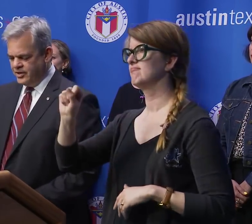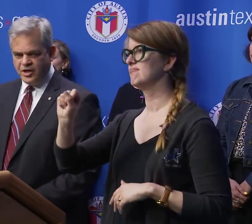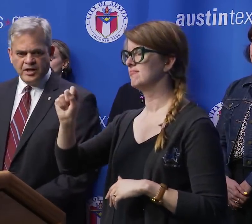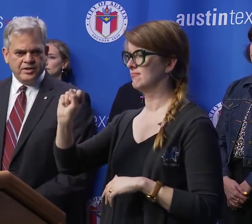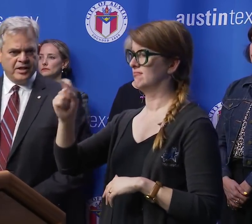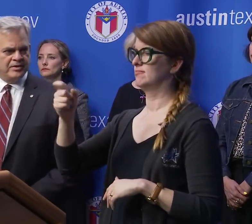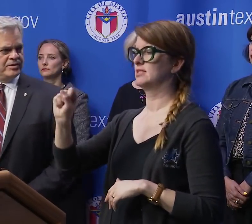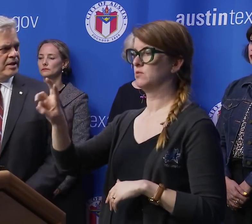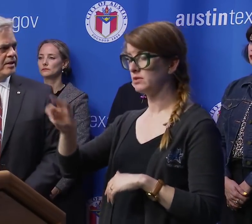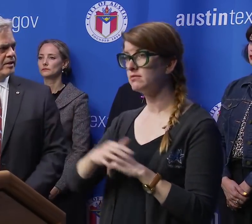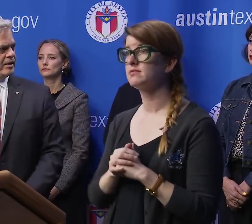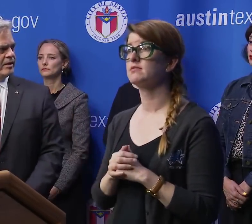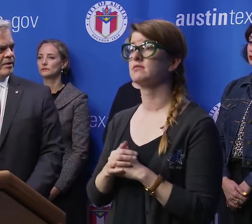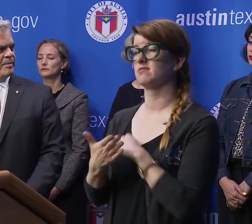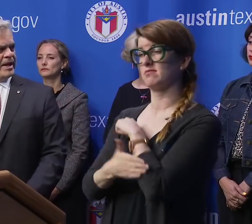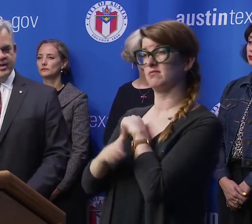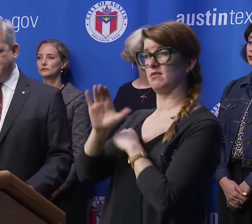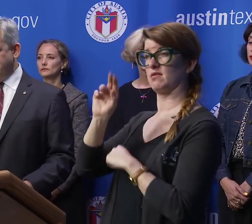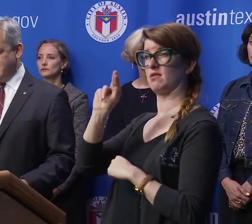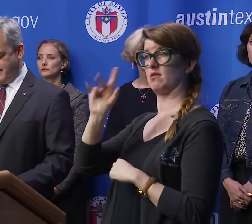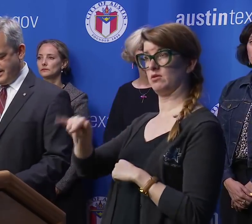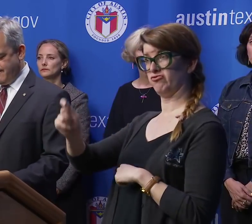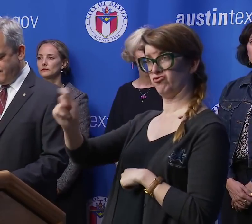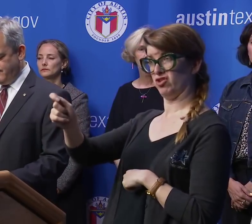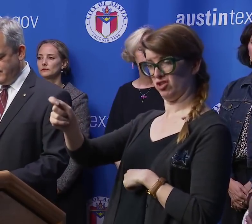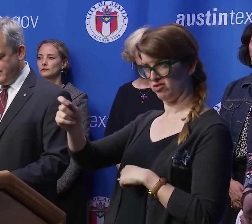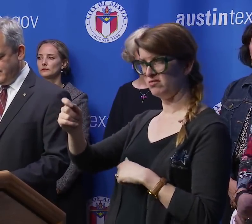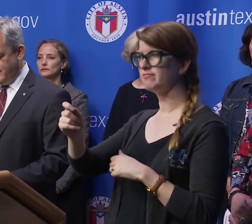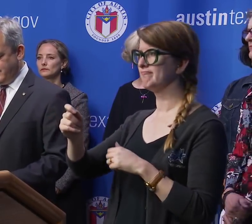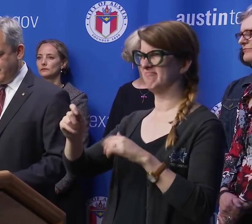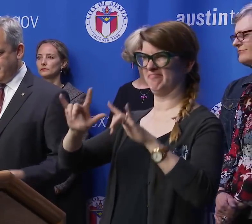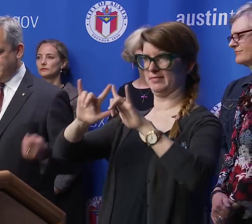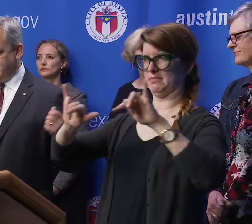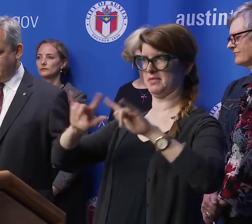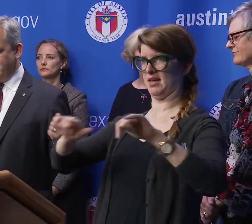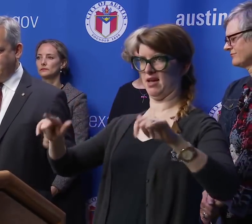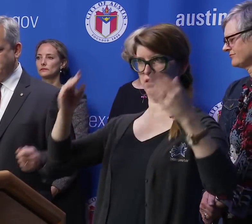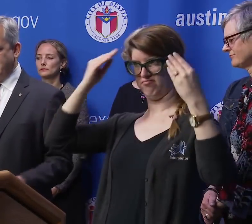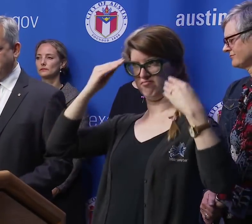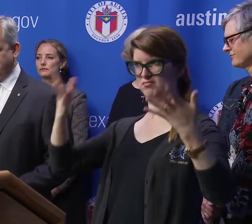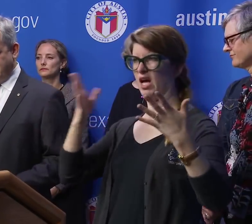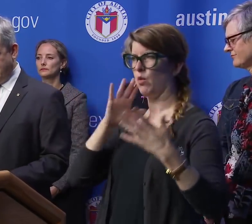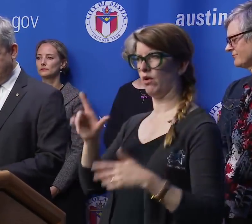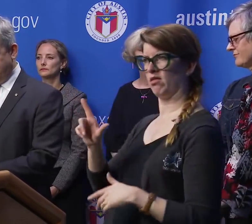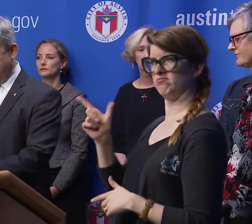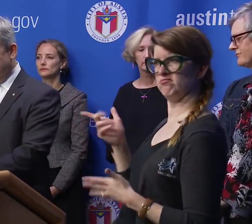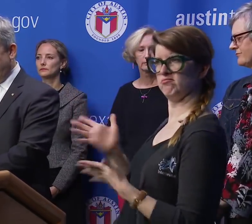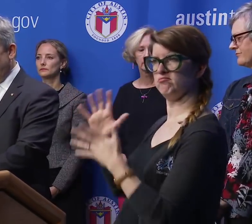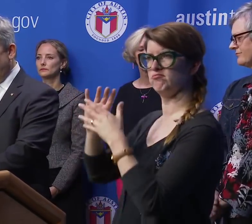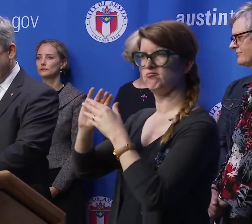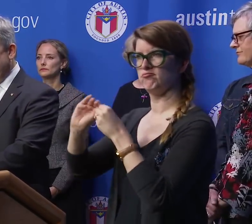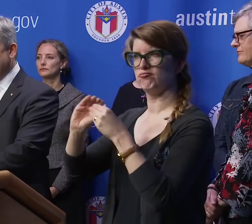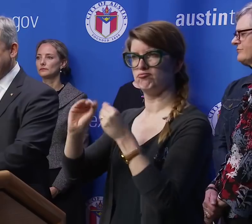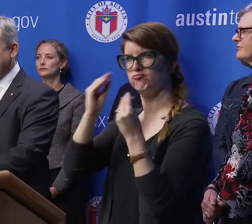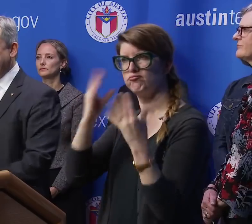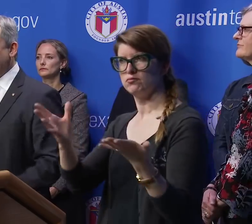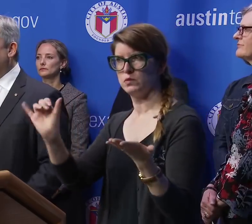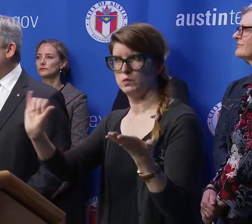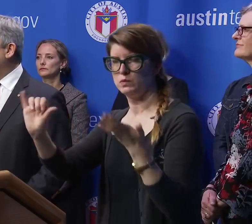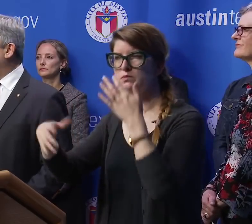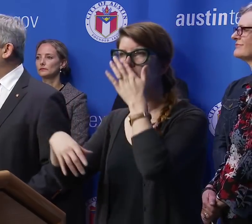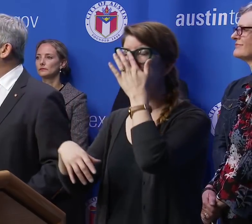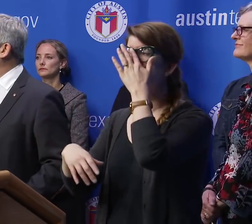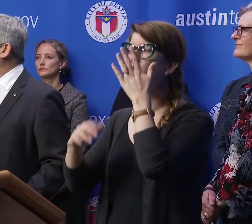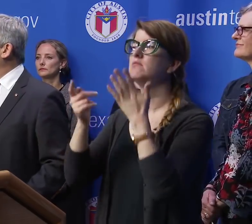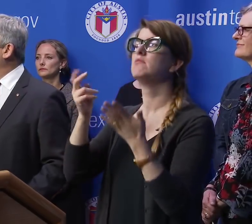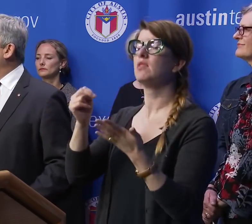county judge has done a companion effort. We'll give her a chance to let you know that and then